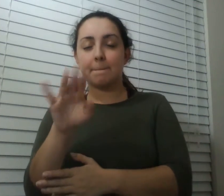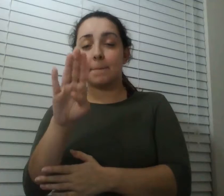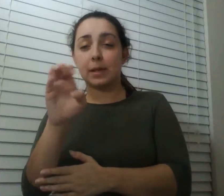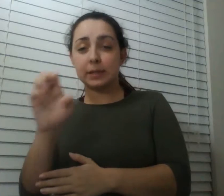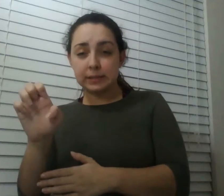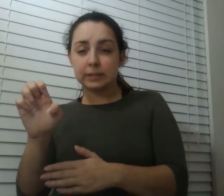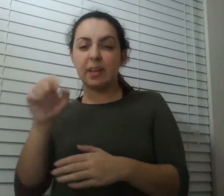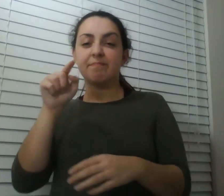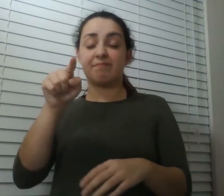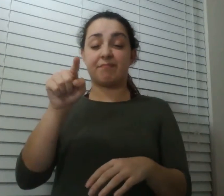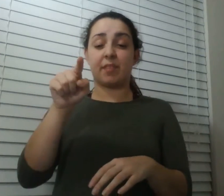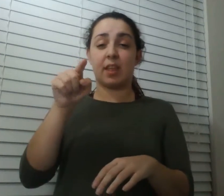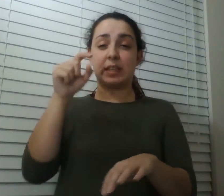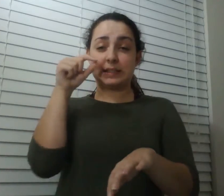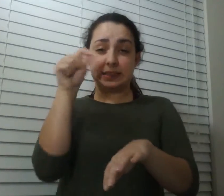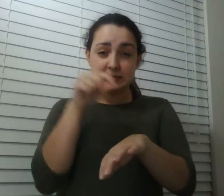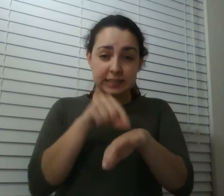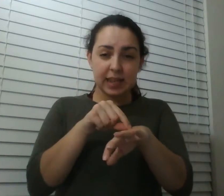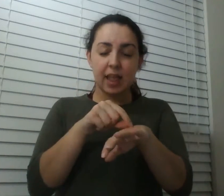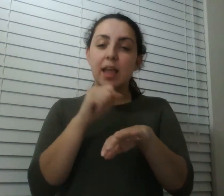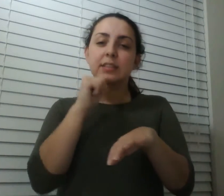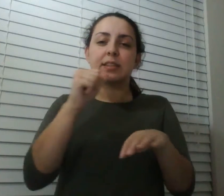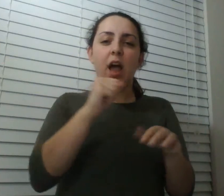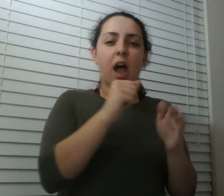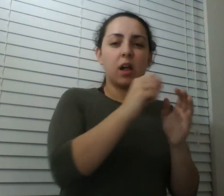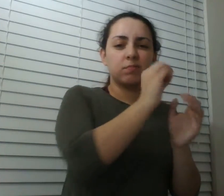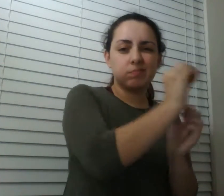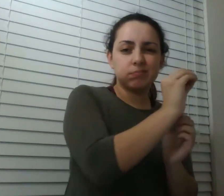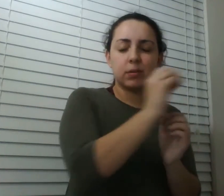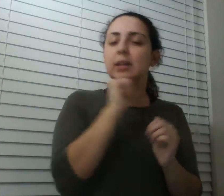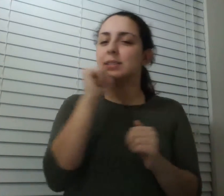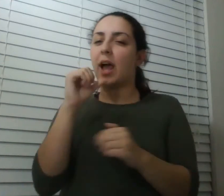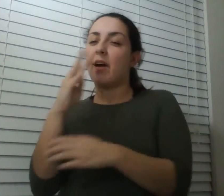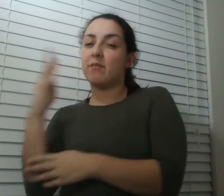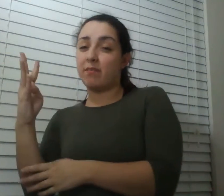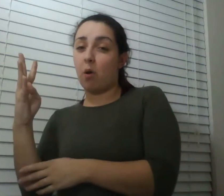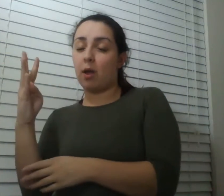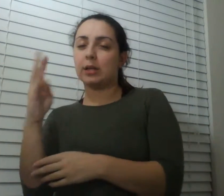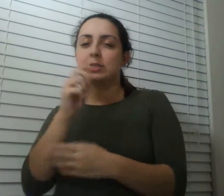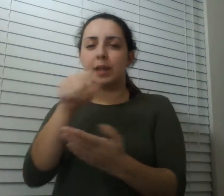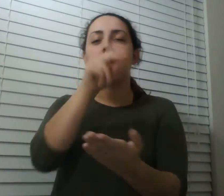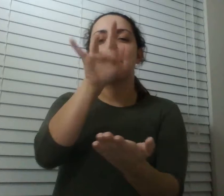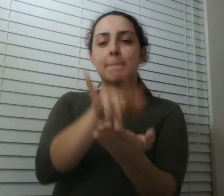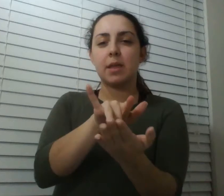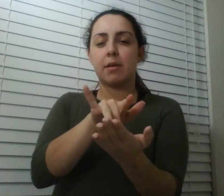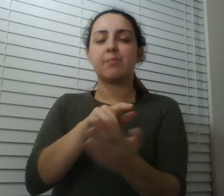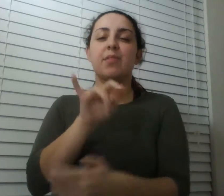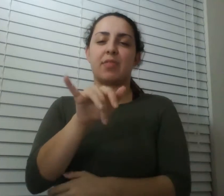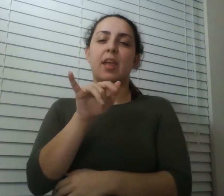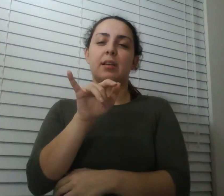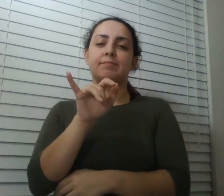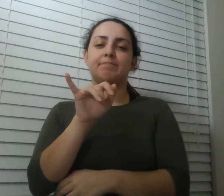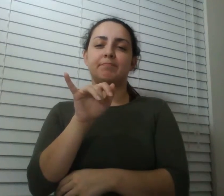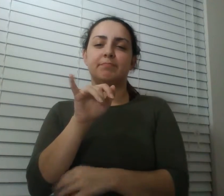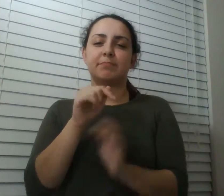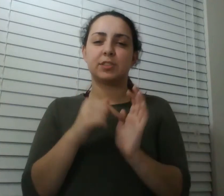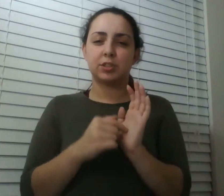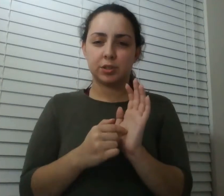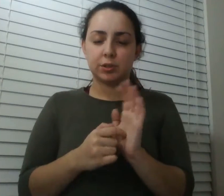that so you give that a two two out of four the prime meridian of pain and every time he gets stung